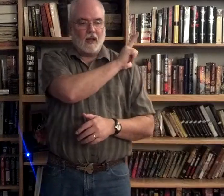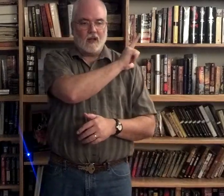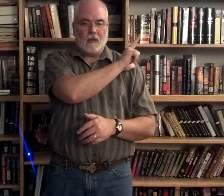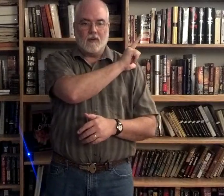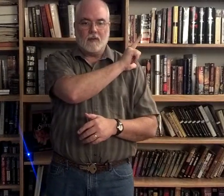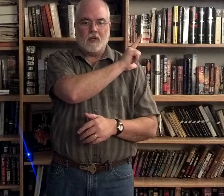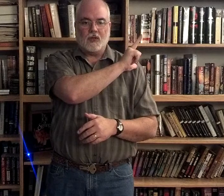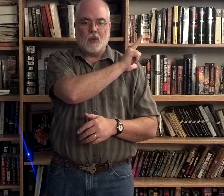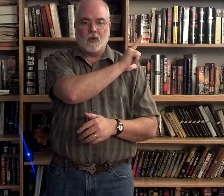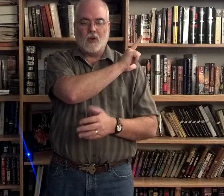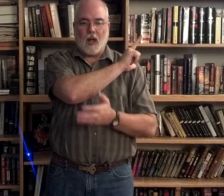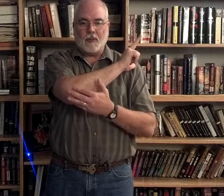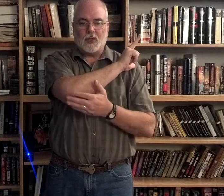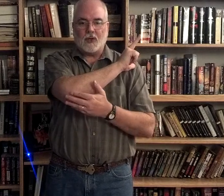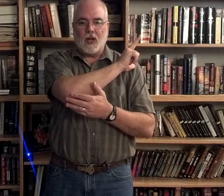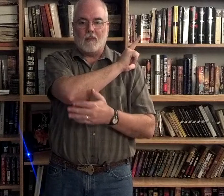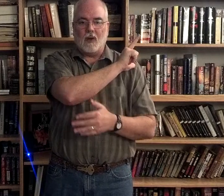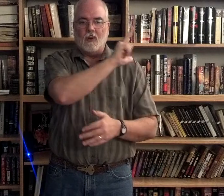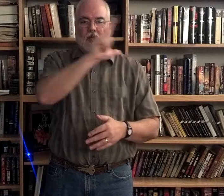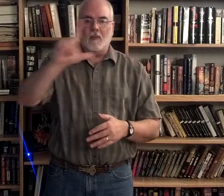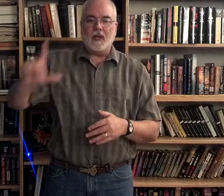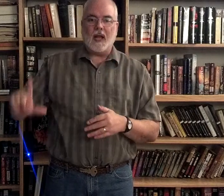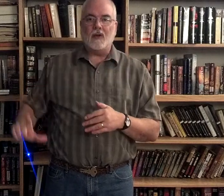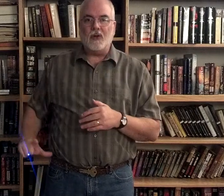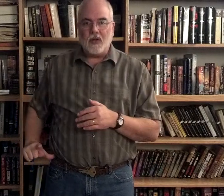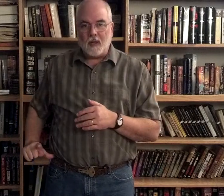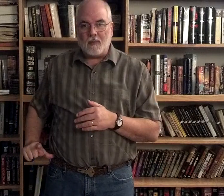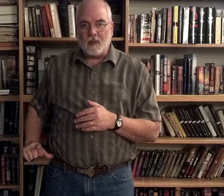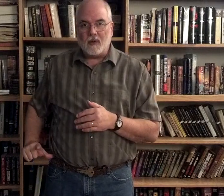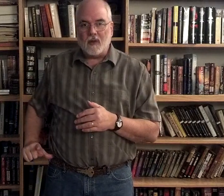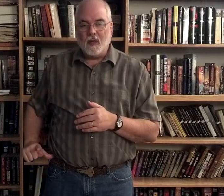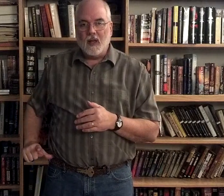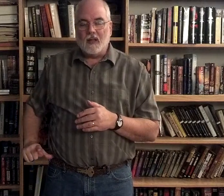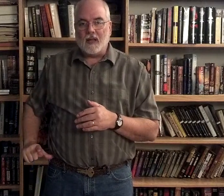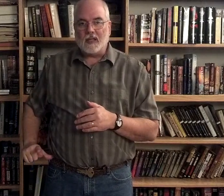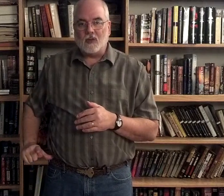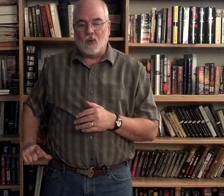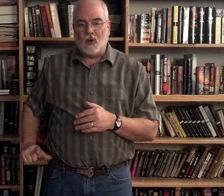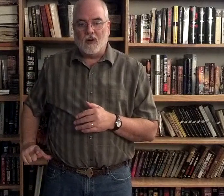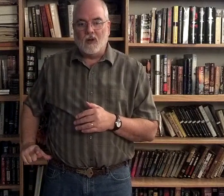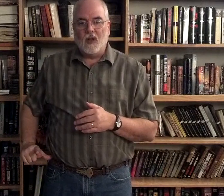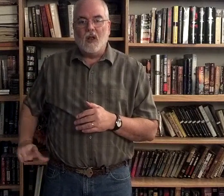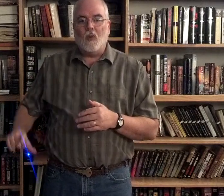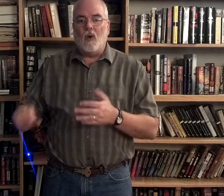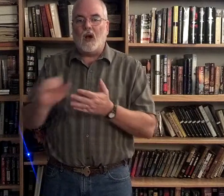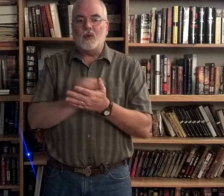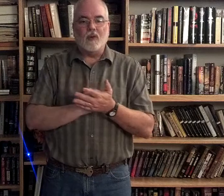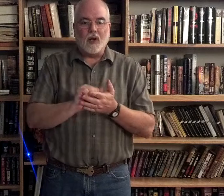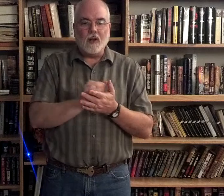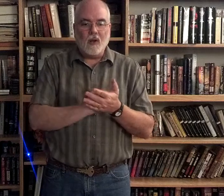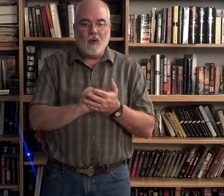coming from the shoulder opposite your elbow, coming down to your hip, that's Lord. Wash, we already know,